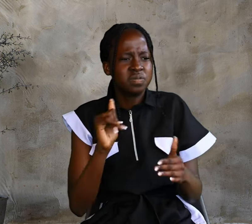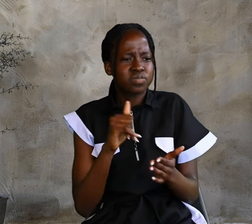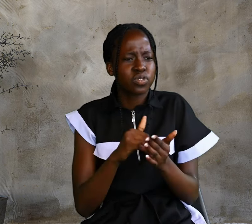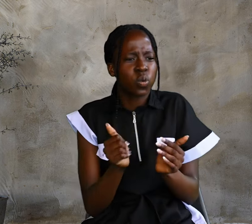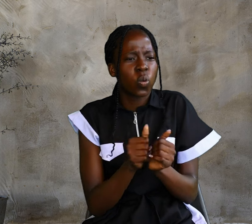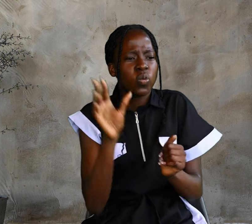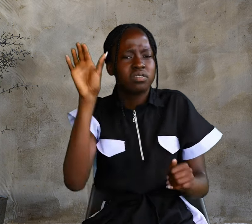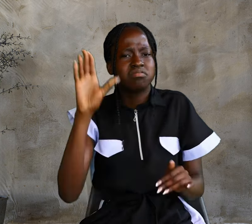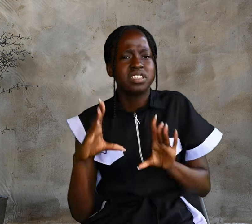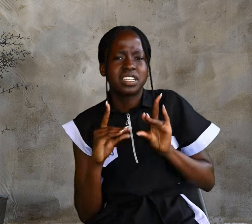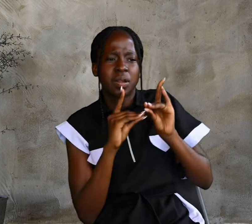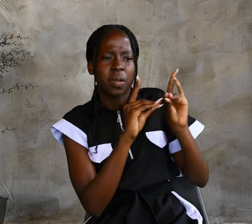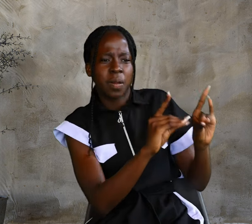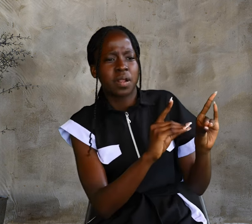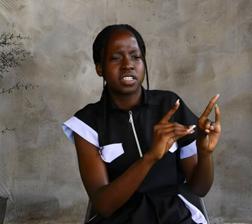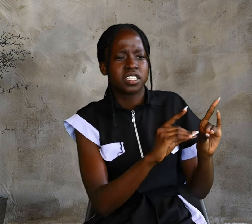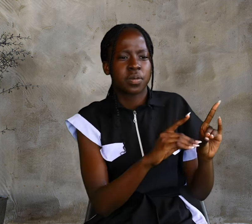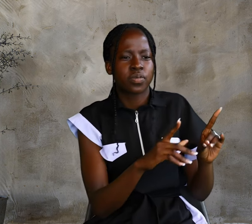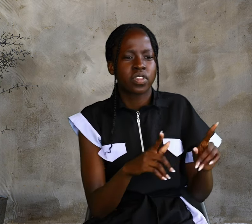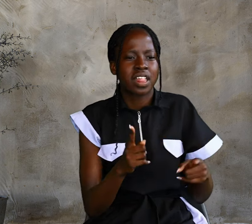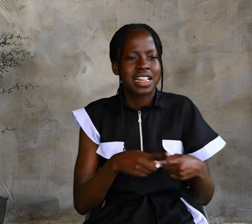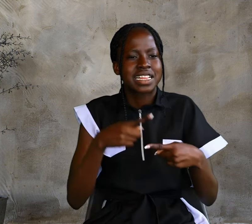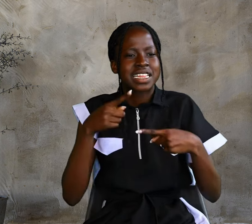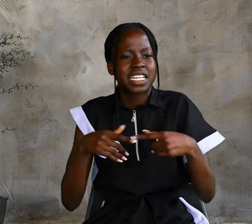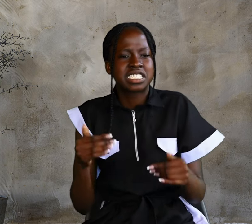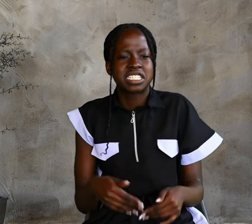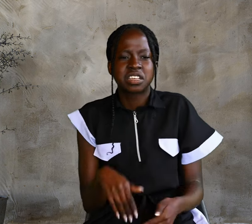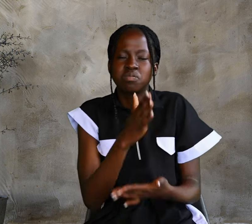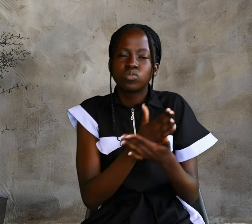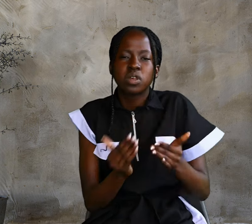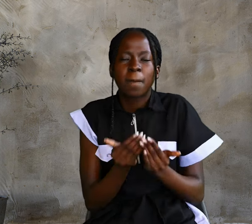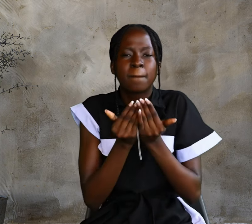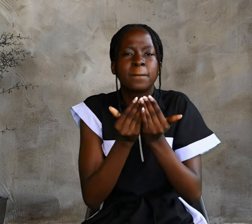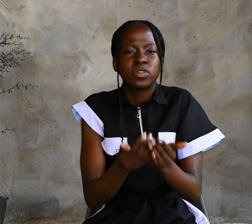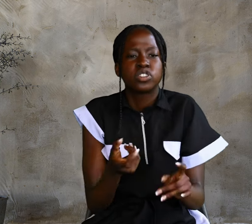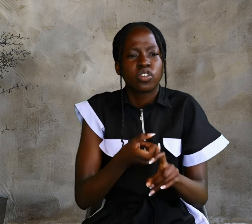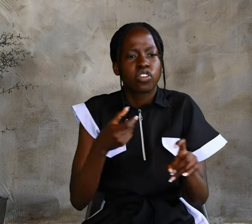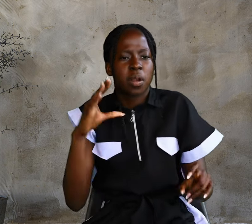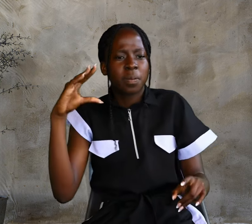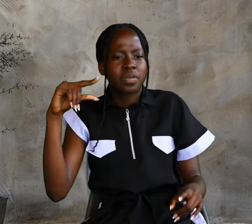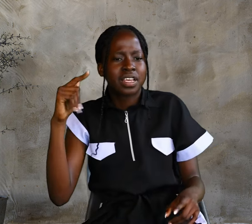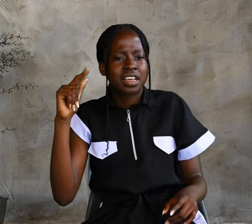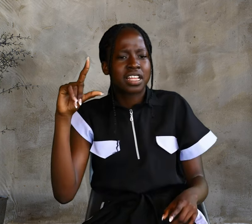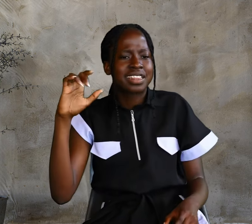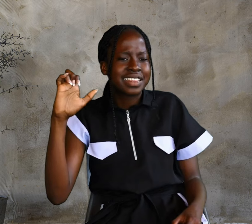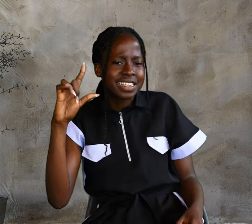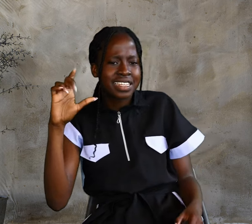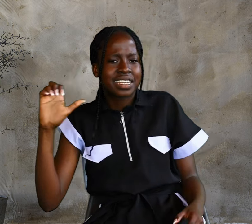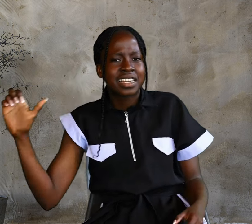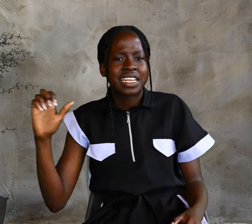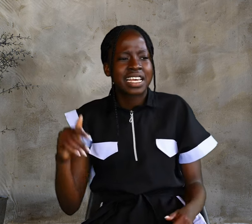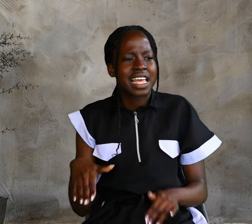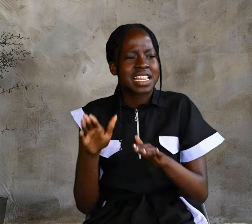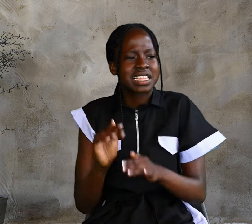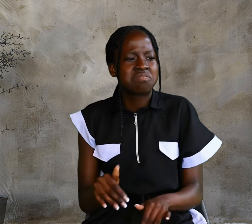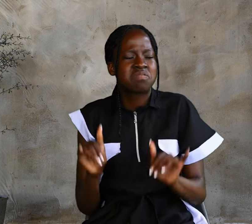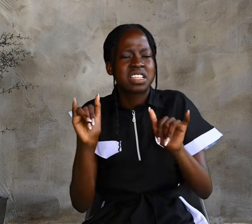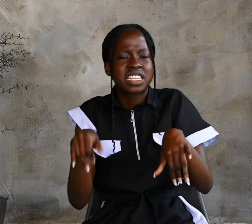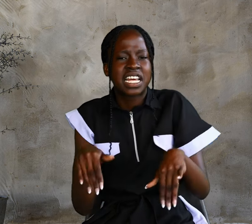alone. Then some boats from Tiberias landed near the place where